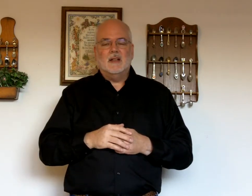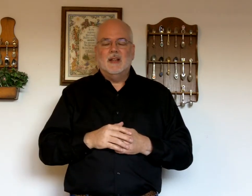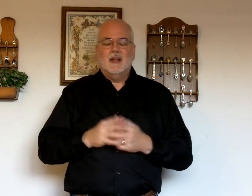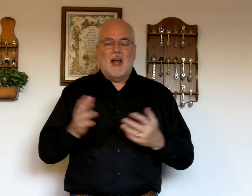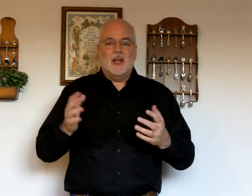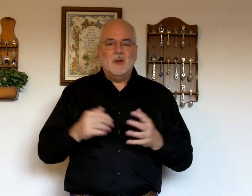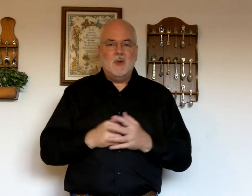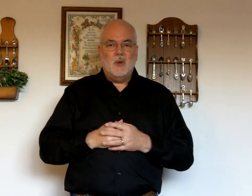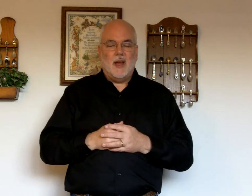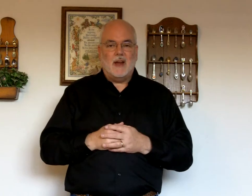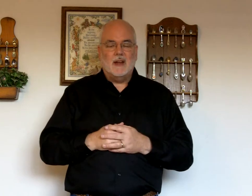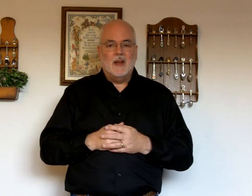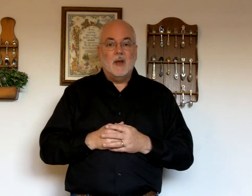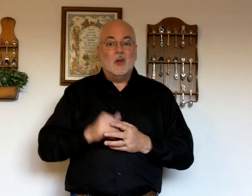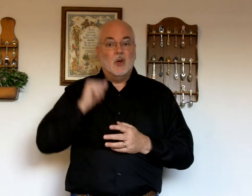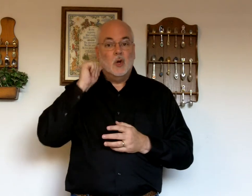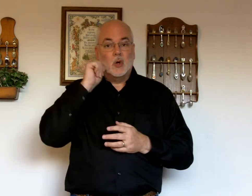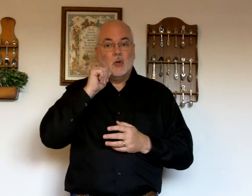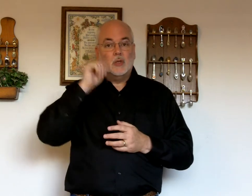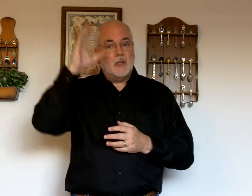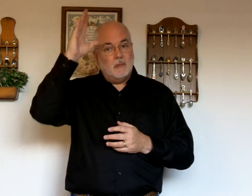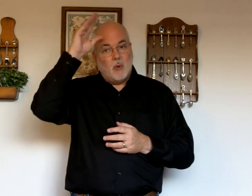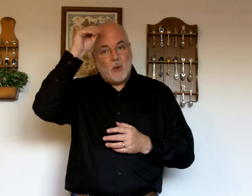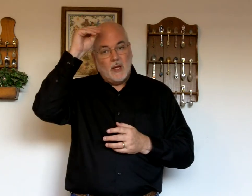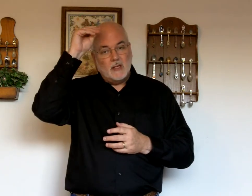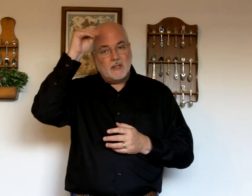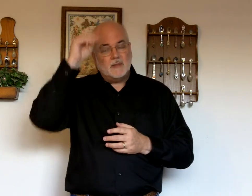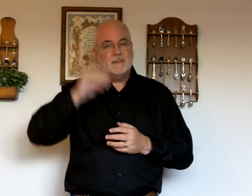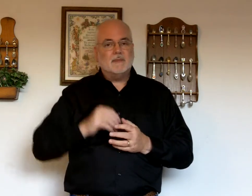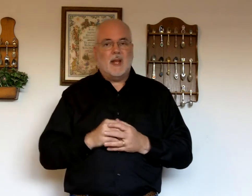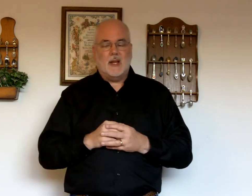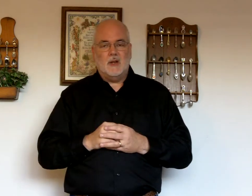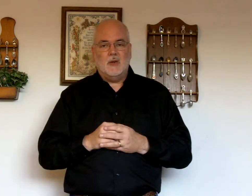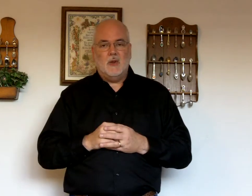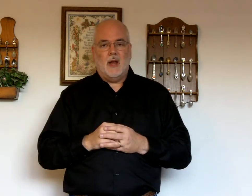I can do that. Girls and boys. I can do that.